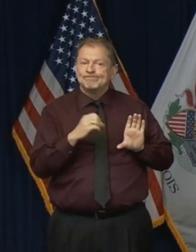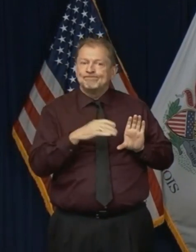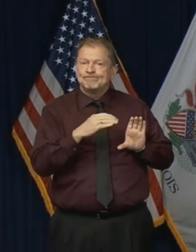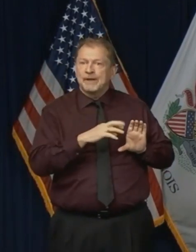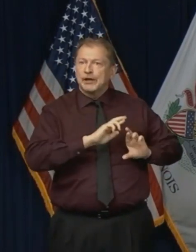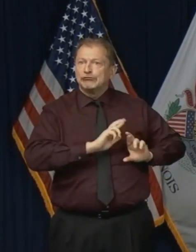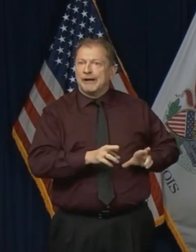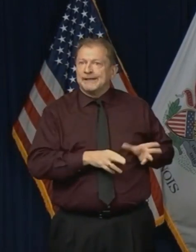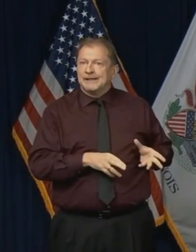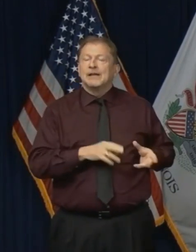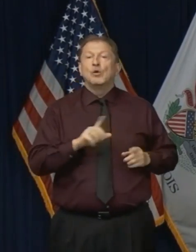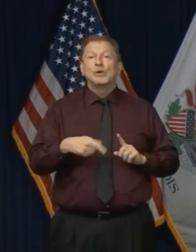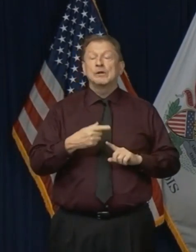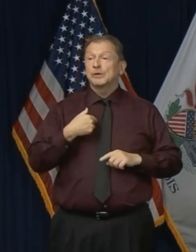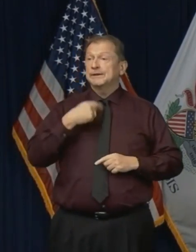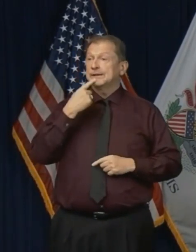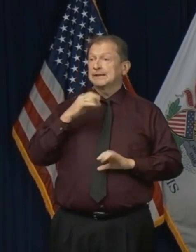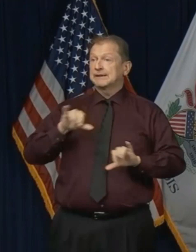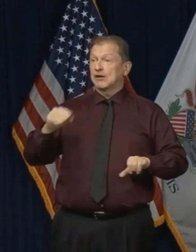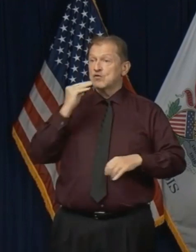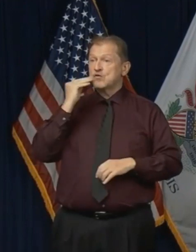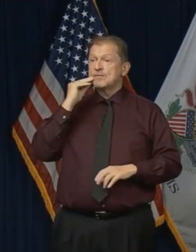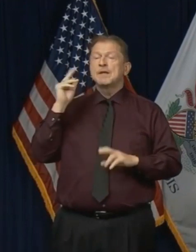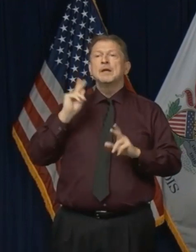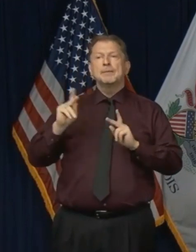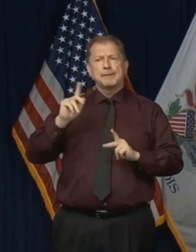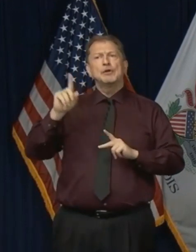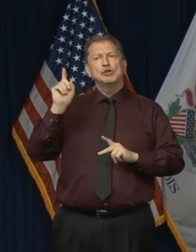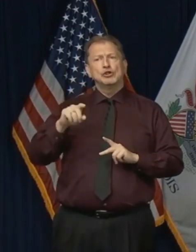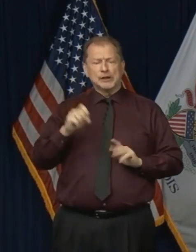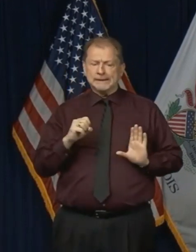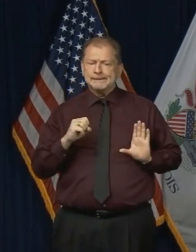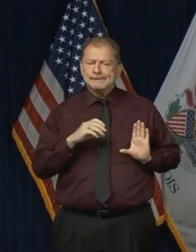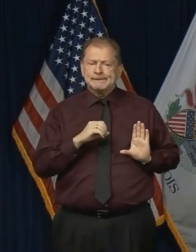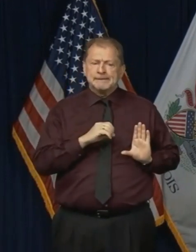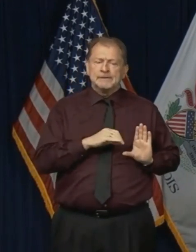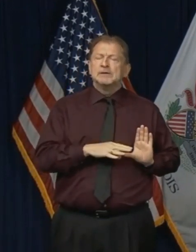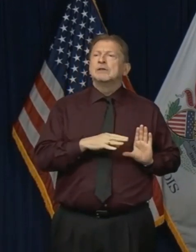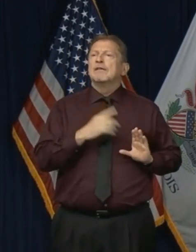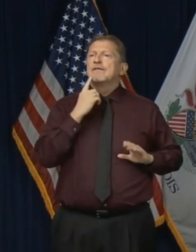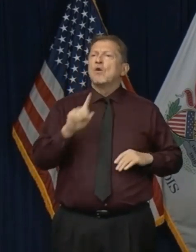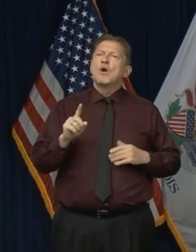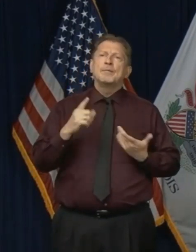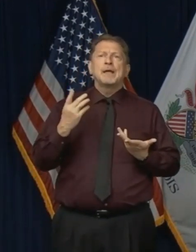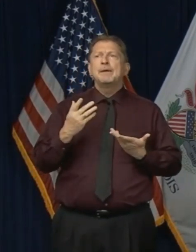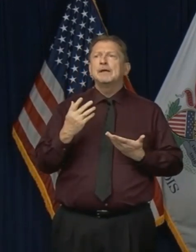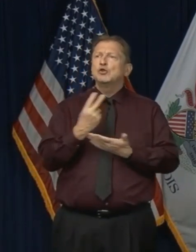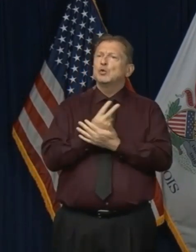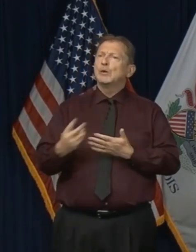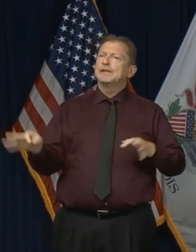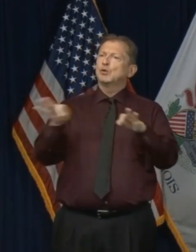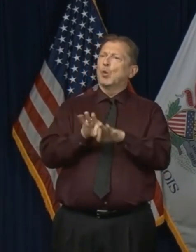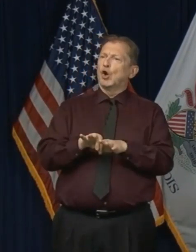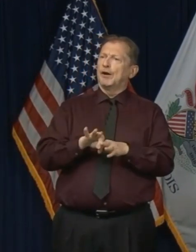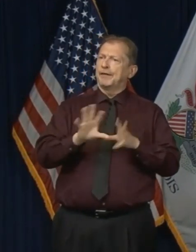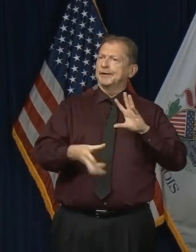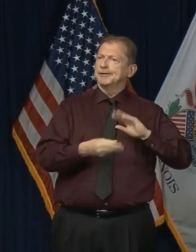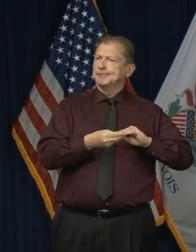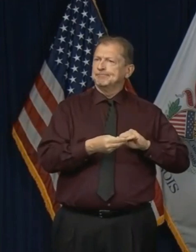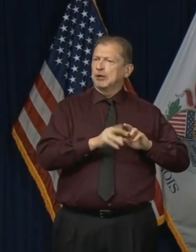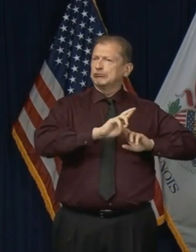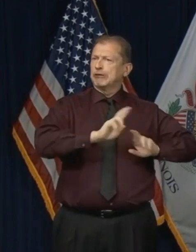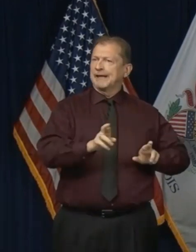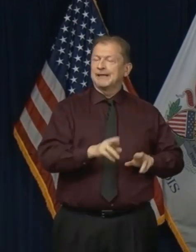when we did the stay-at-home order to begin with, that people should try to stock up for a period of time, 14 days, you know, if they can. Certainly,